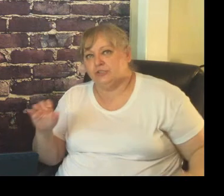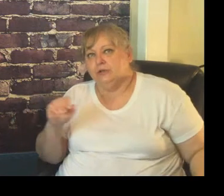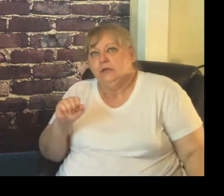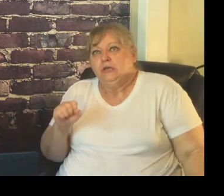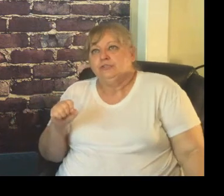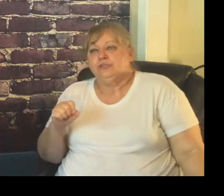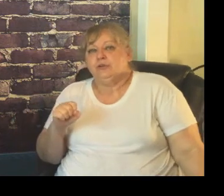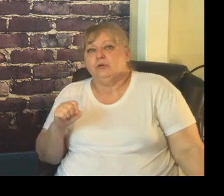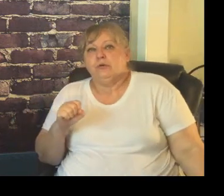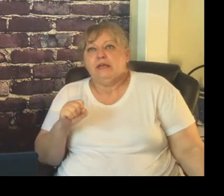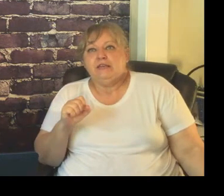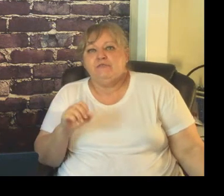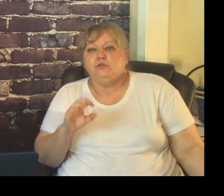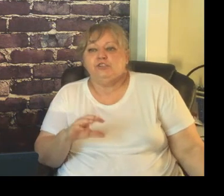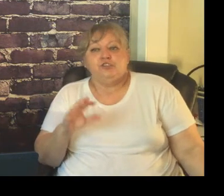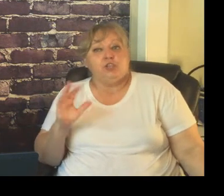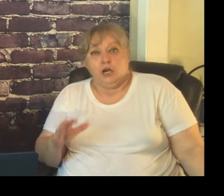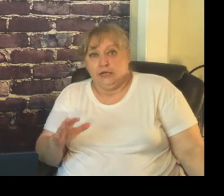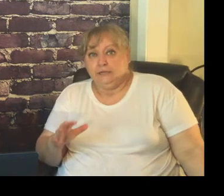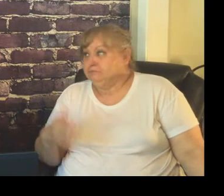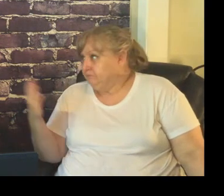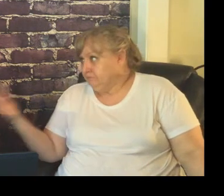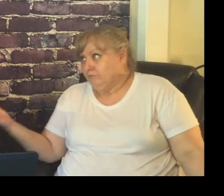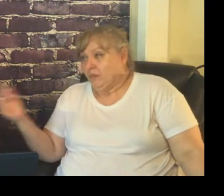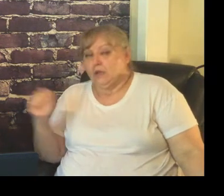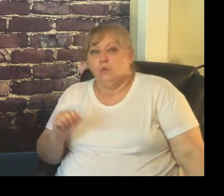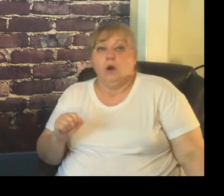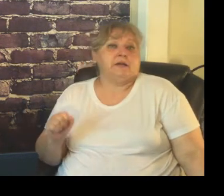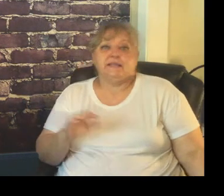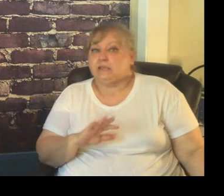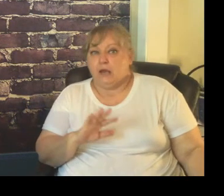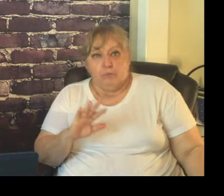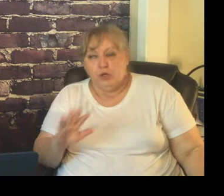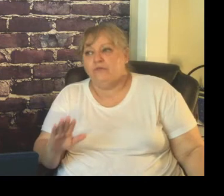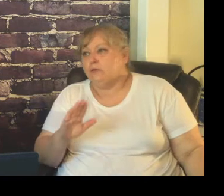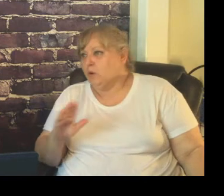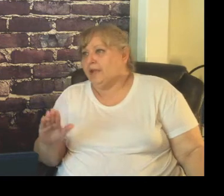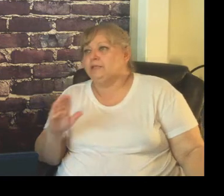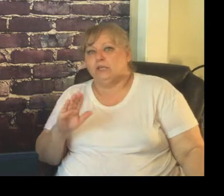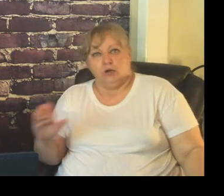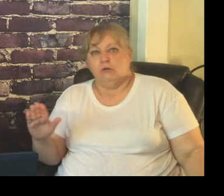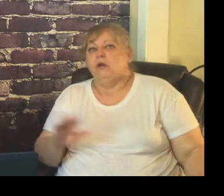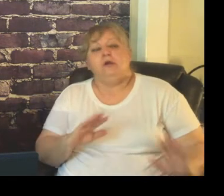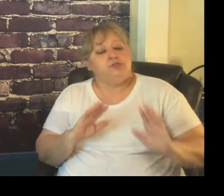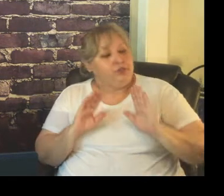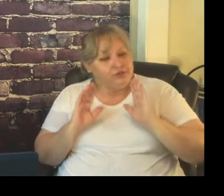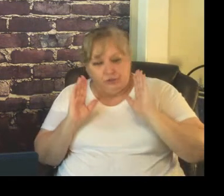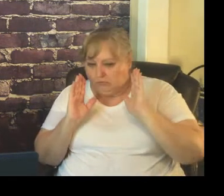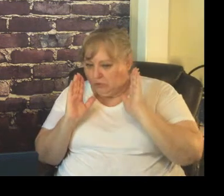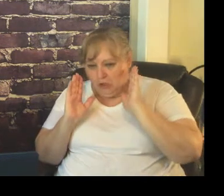so if you're just starting it's a perfect way to go just go